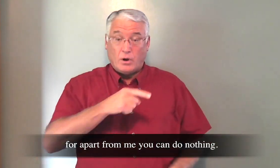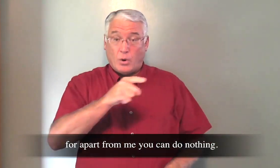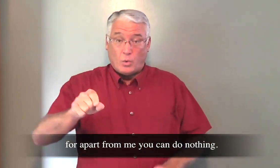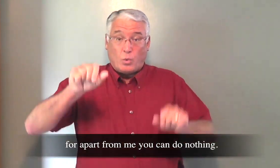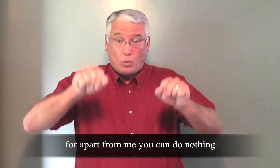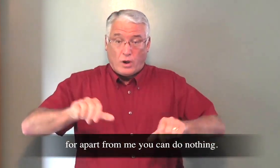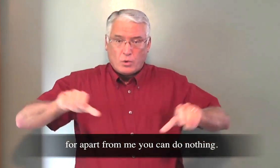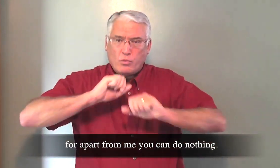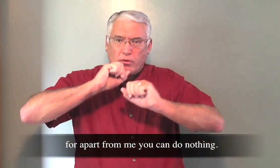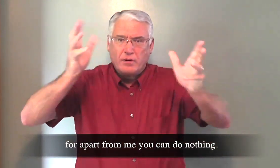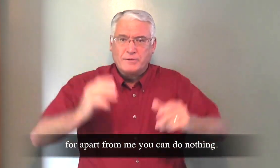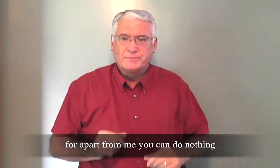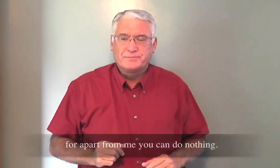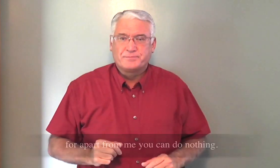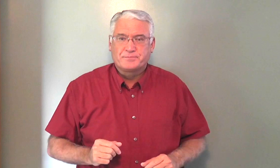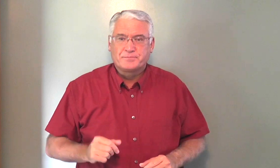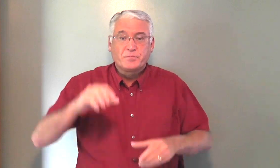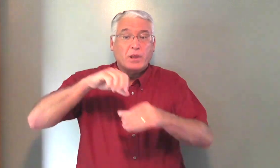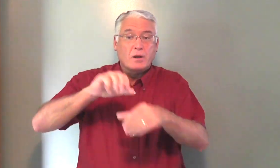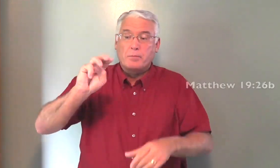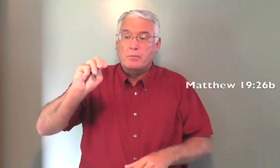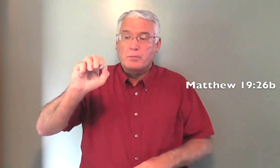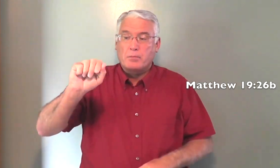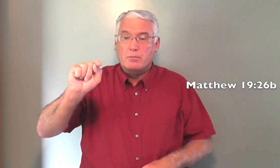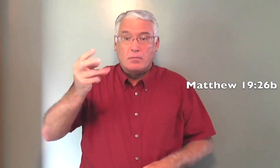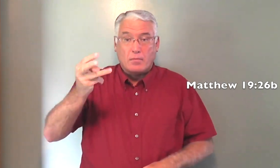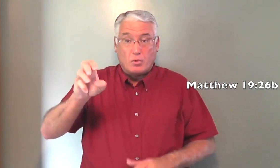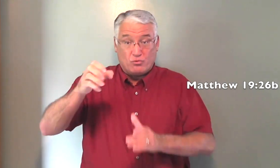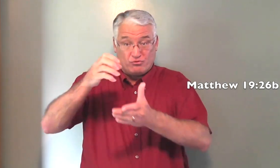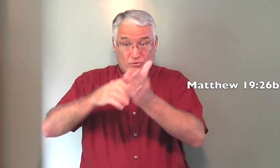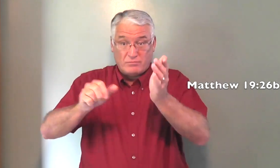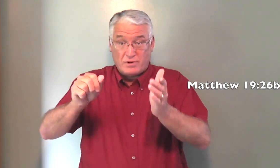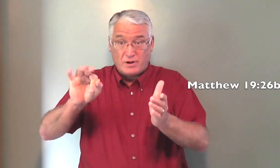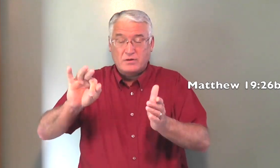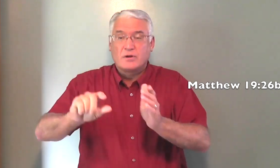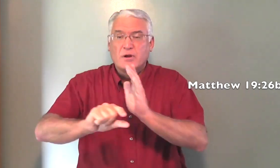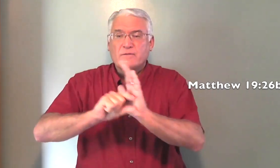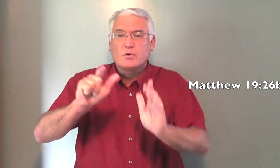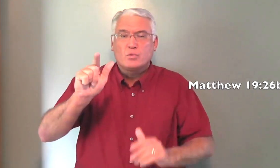apart from Me, you can do nothing. In Matthew 19, 26,